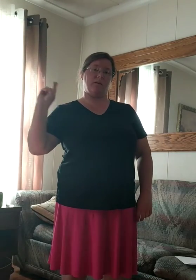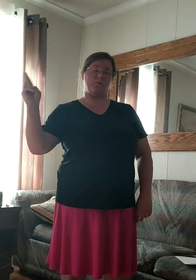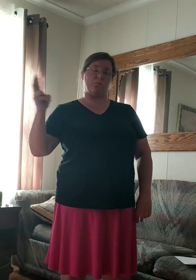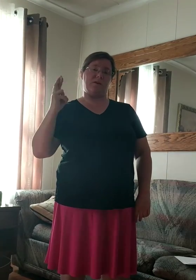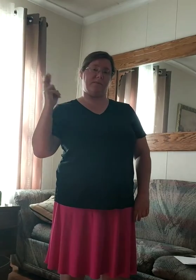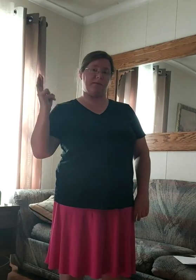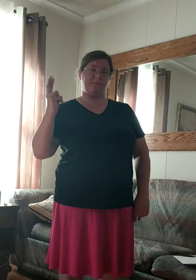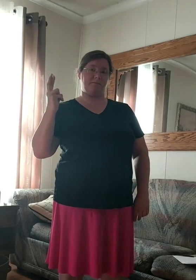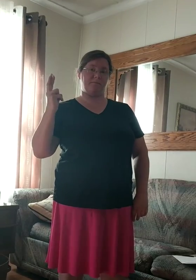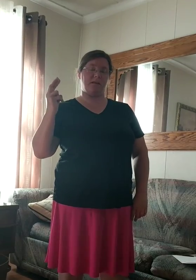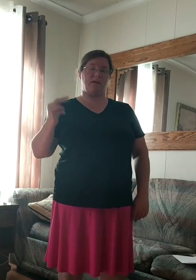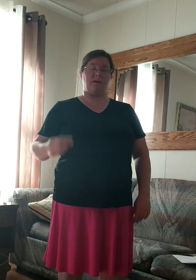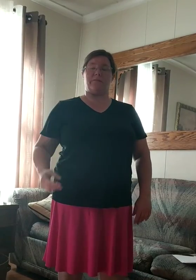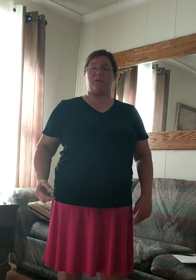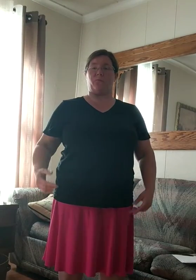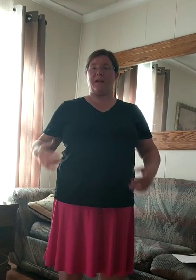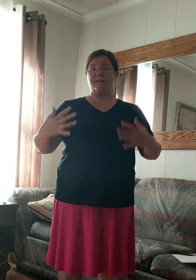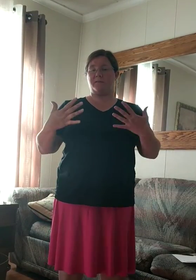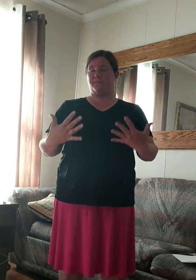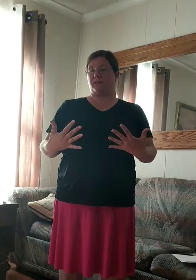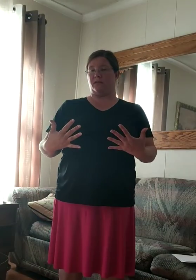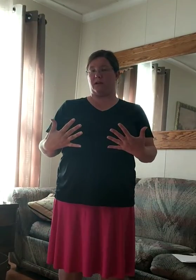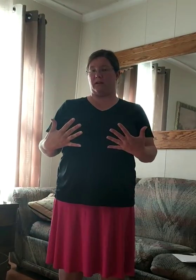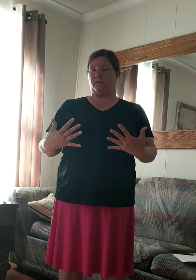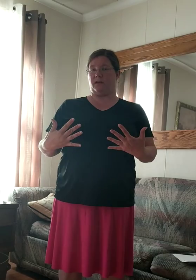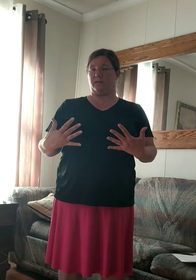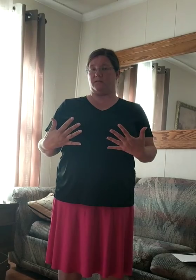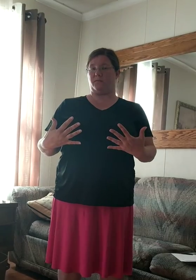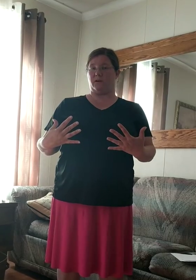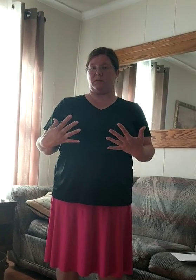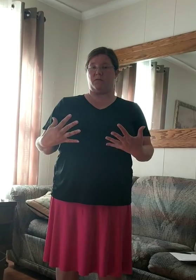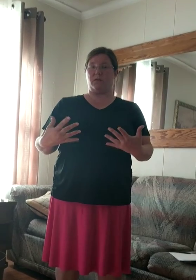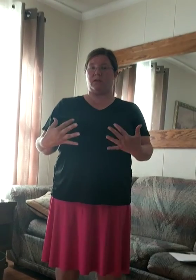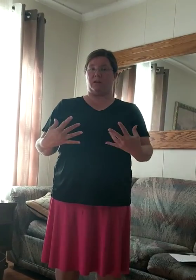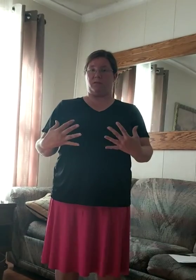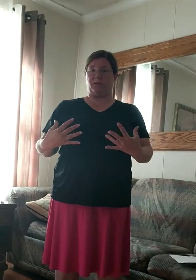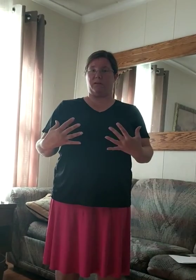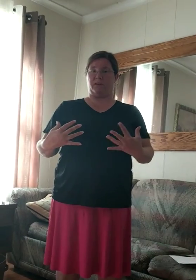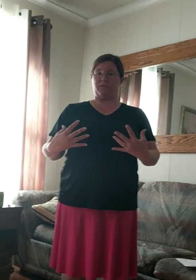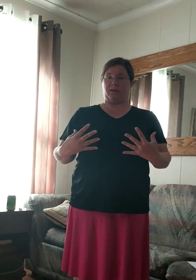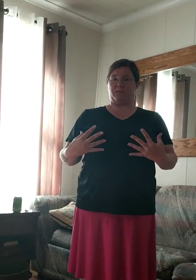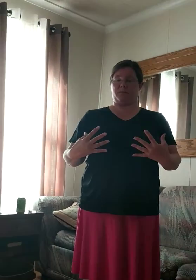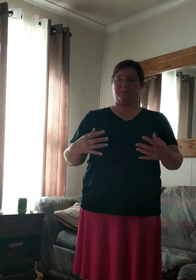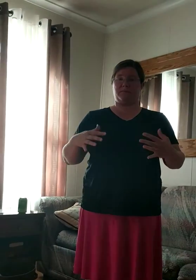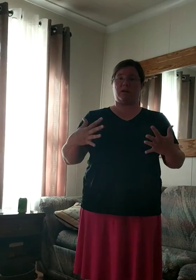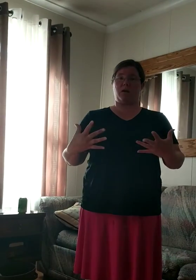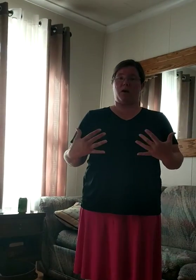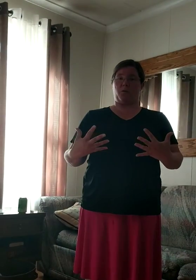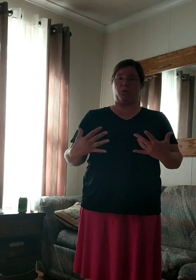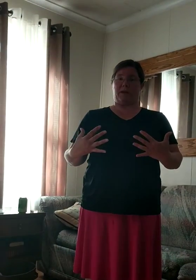Reason, and then wait, you're taking your hands in front of you, and you're wiggling your fingers. Wait.